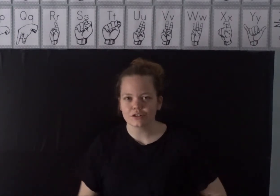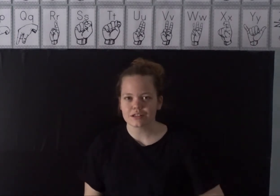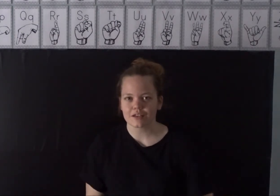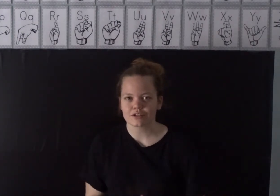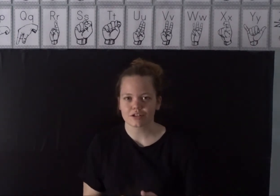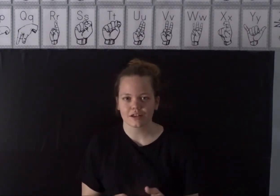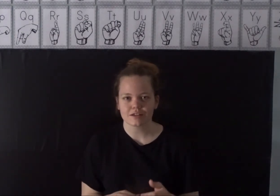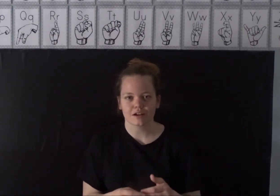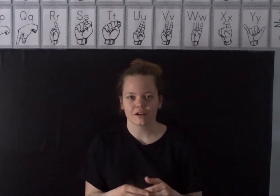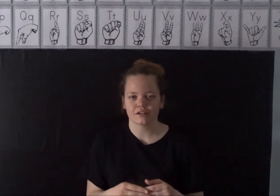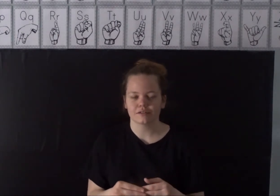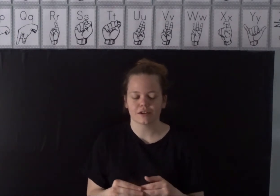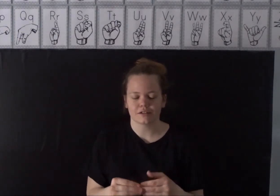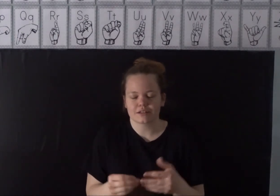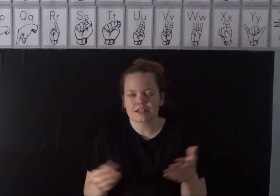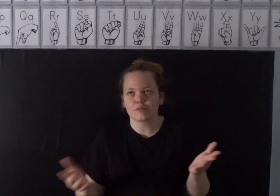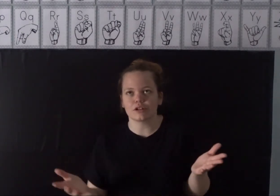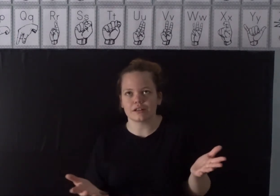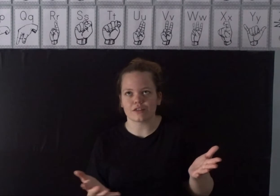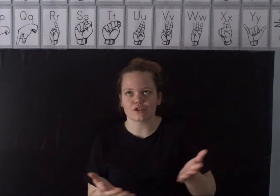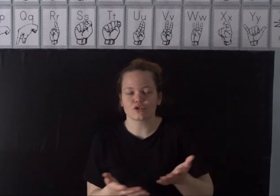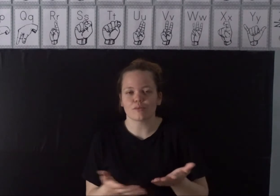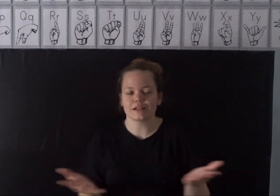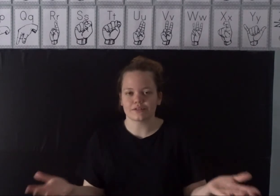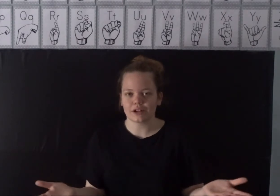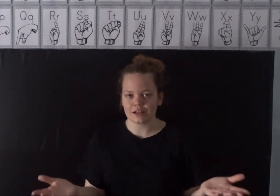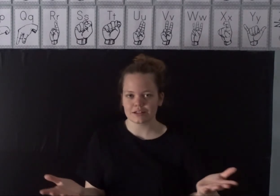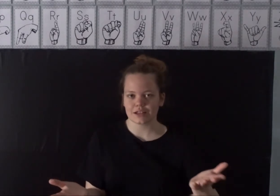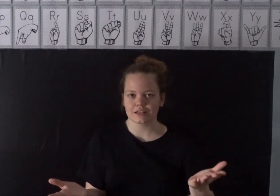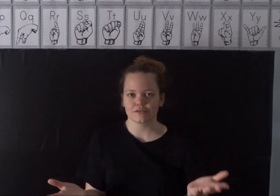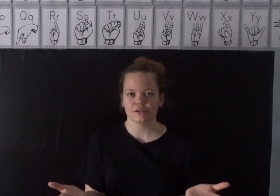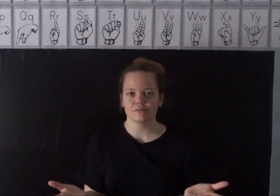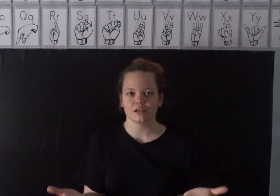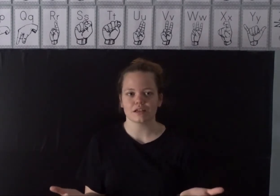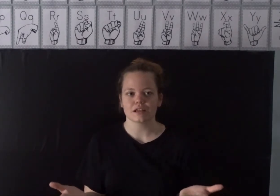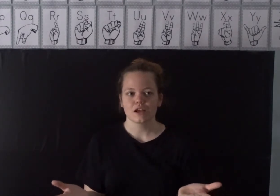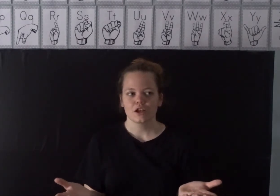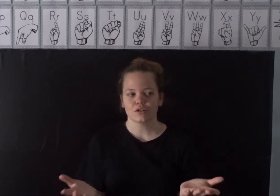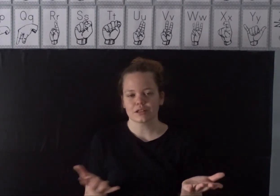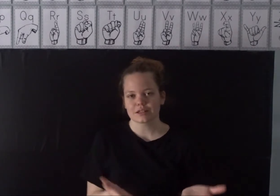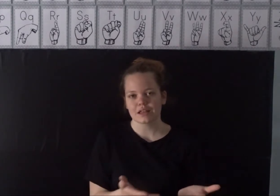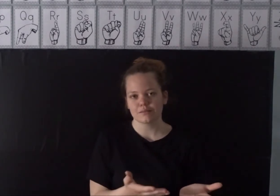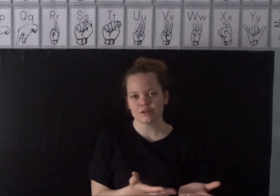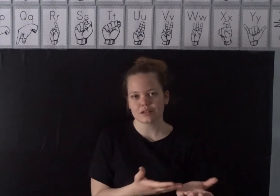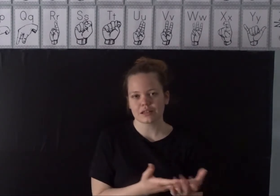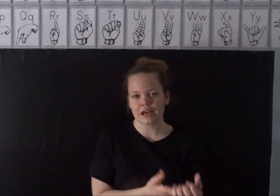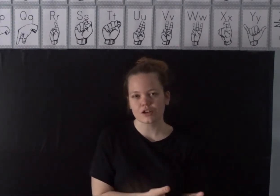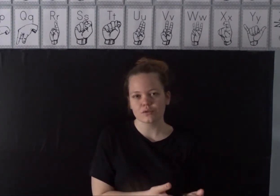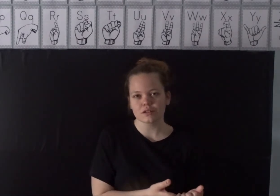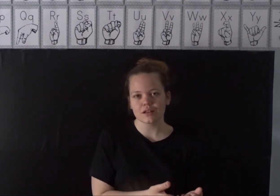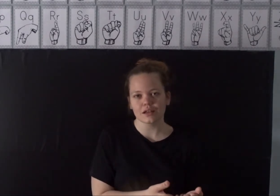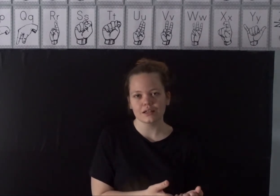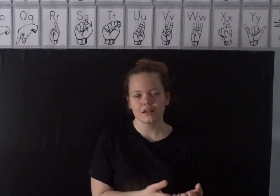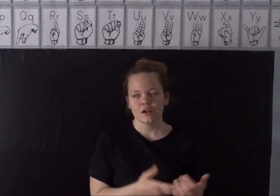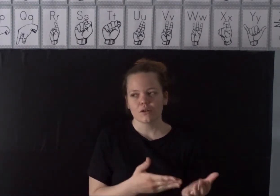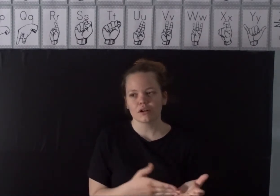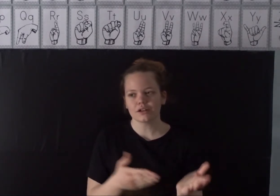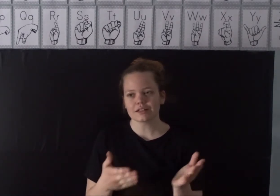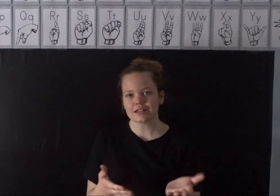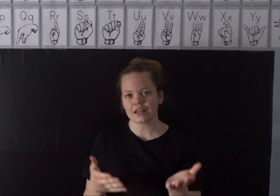disaster signs are similar in that there are so many different kinds of signs for them because you can sign them using the actual sign or you can sign